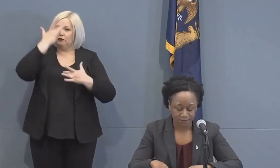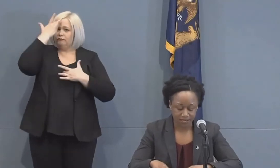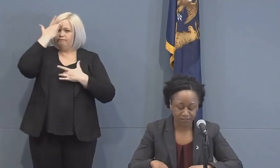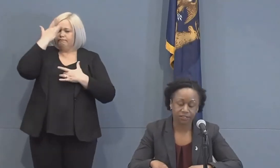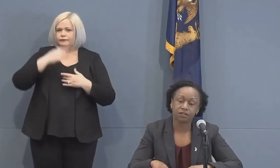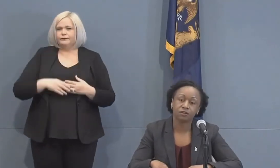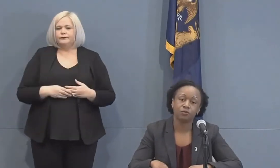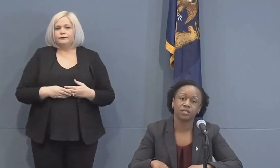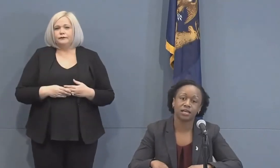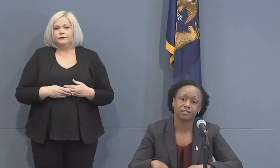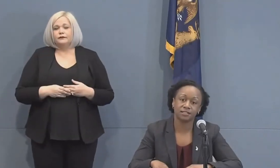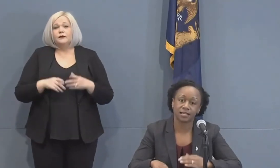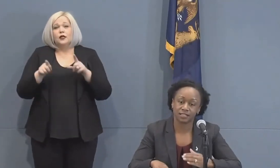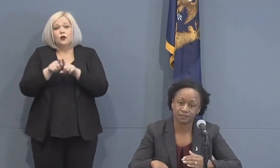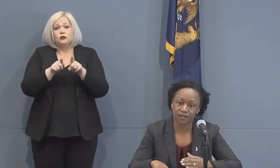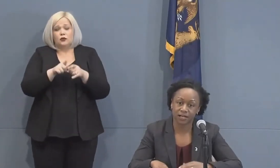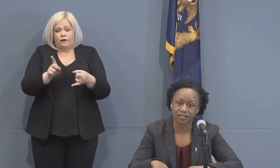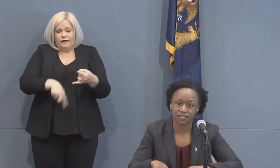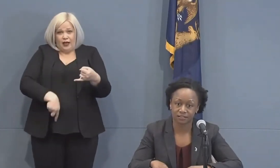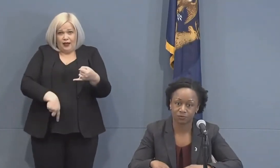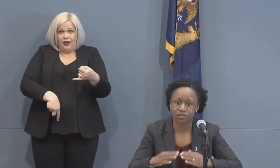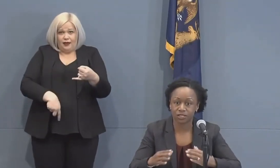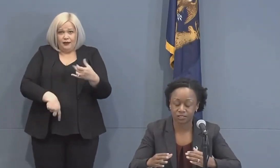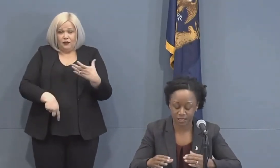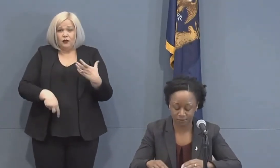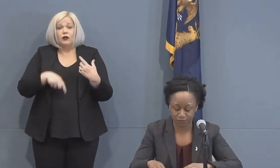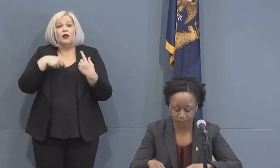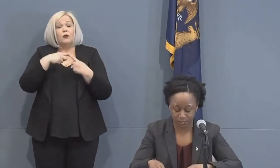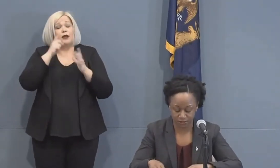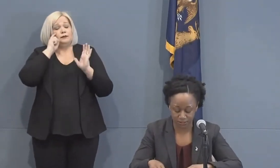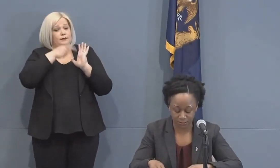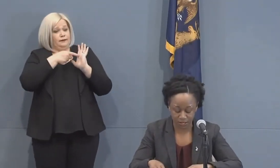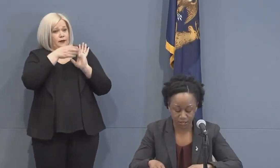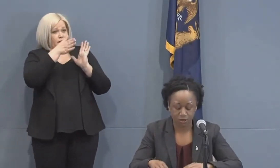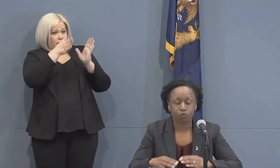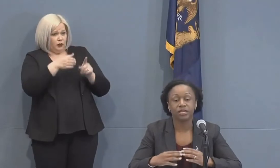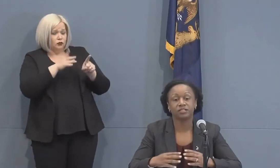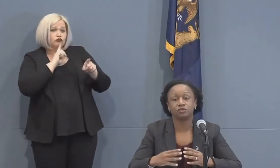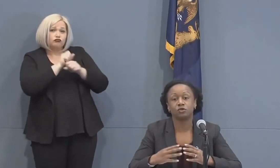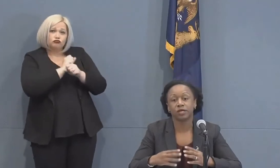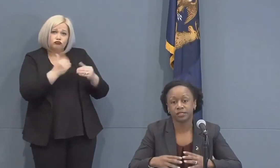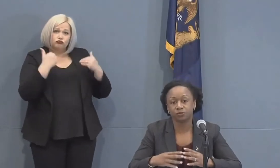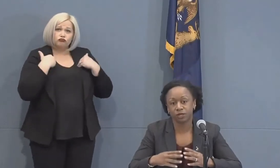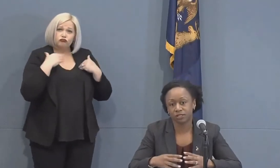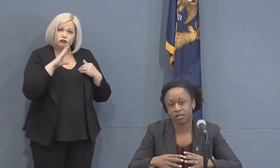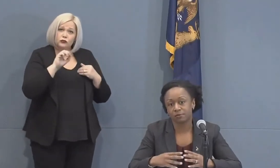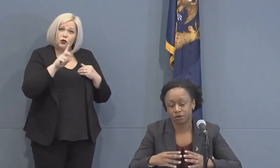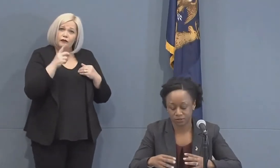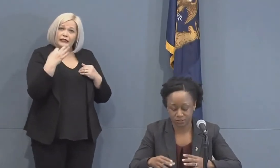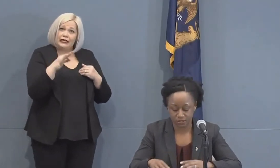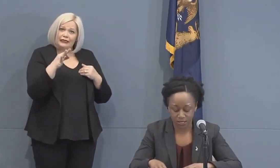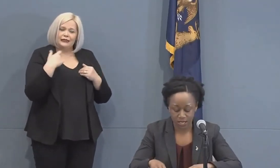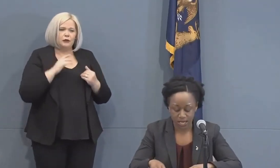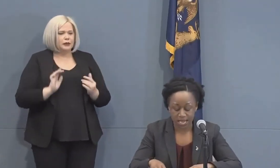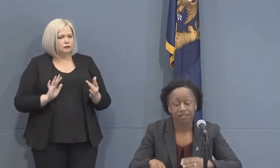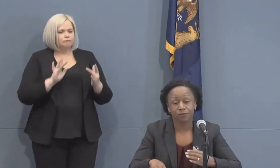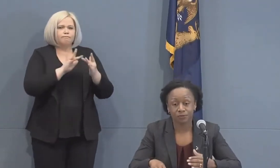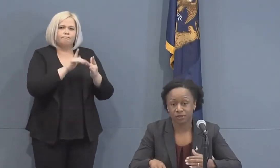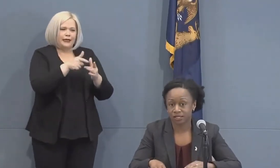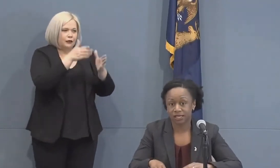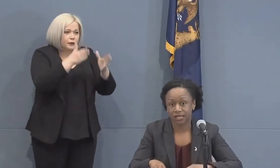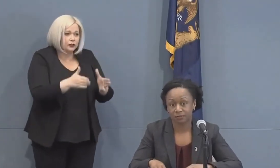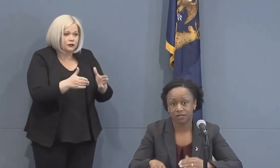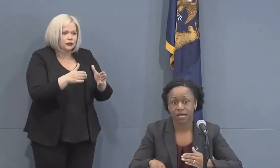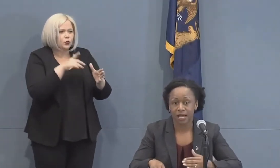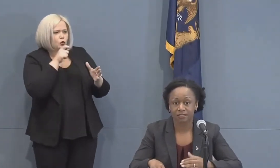And finally, when testing identifies that someone does have COVID-19, we need to quickly reach that person and